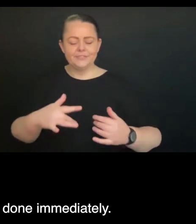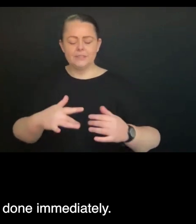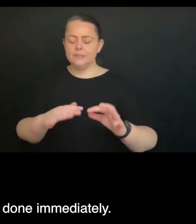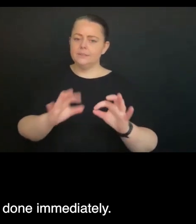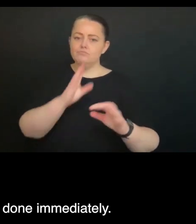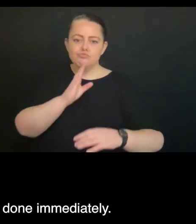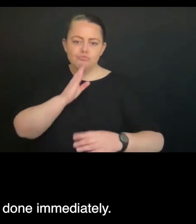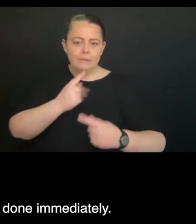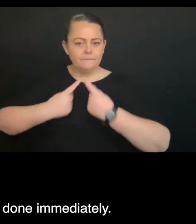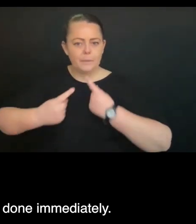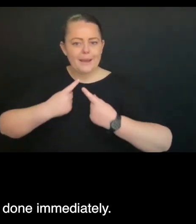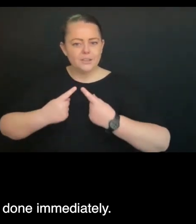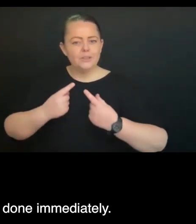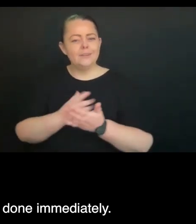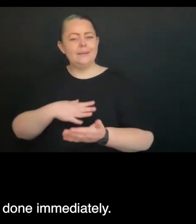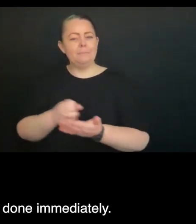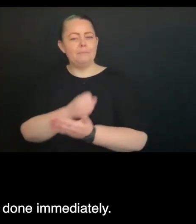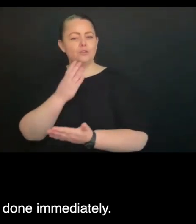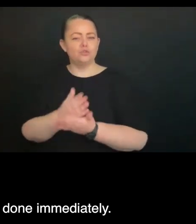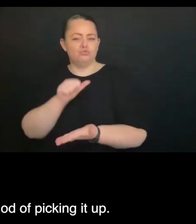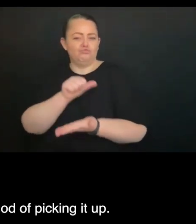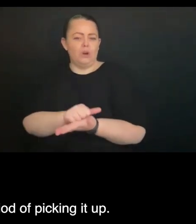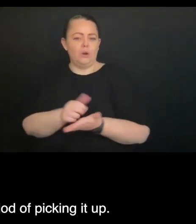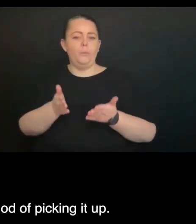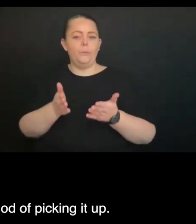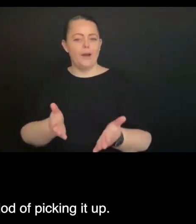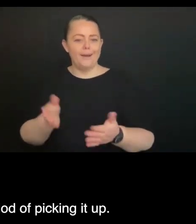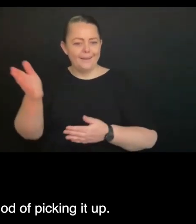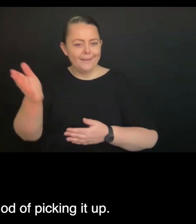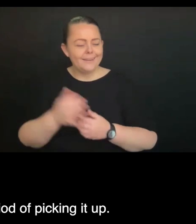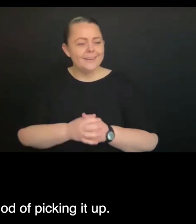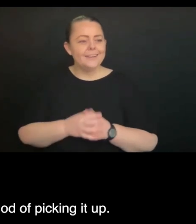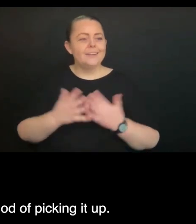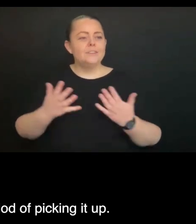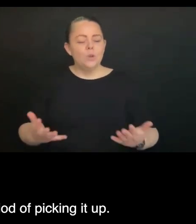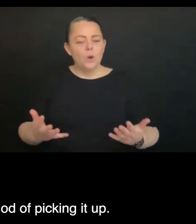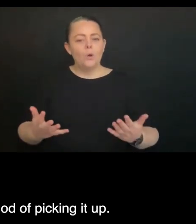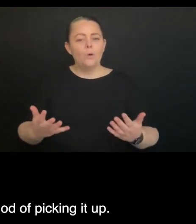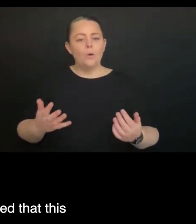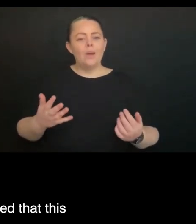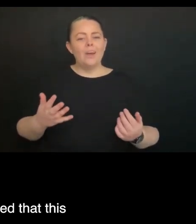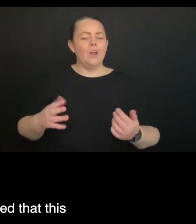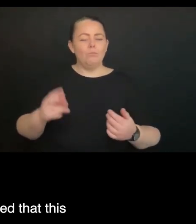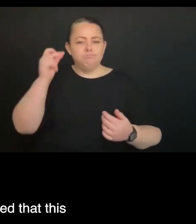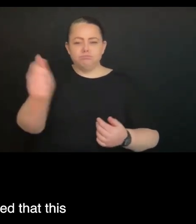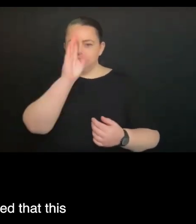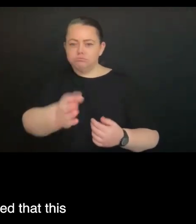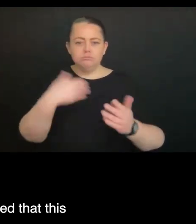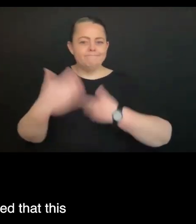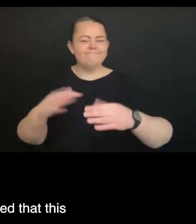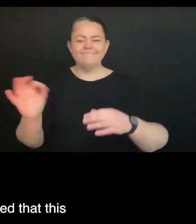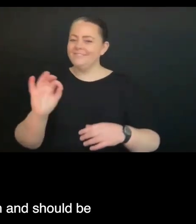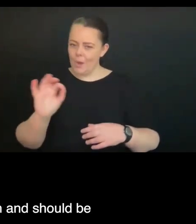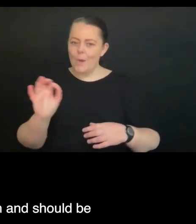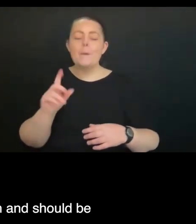saying that this has to be done immediately, that we know that there's a gradual period of picking it up. But nationally, we've all